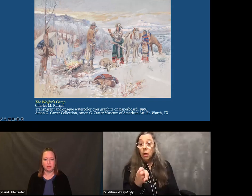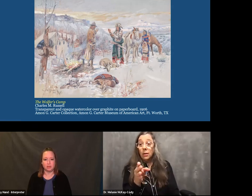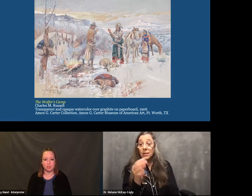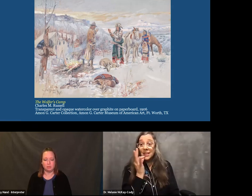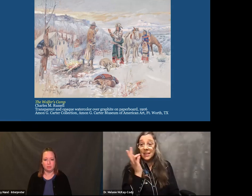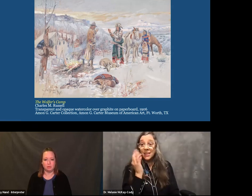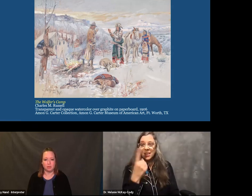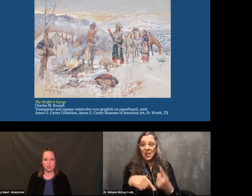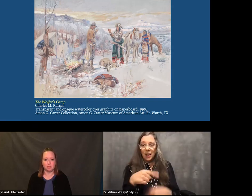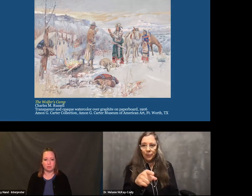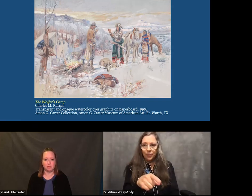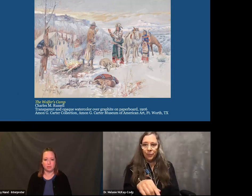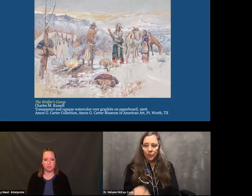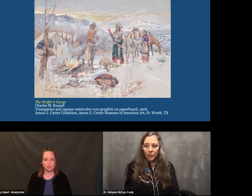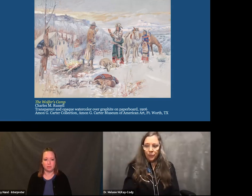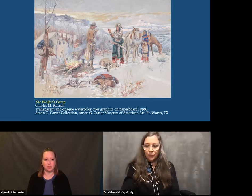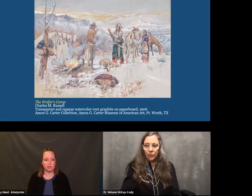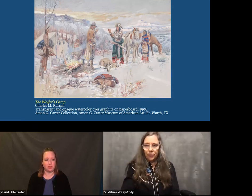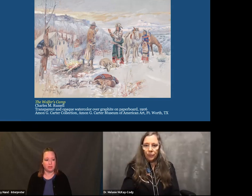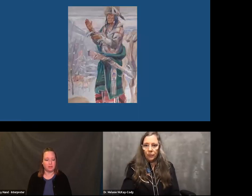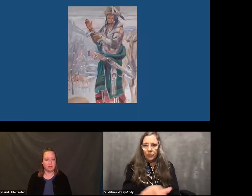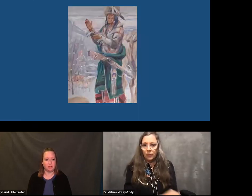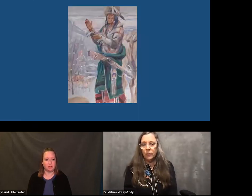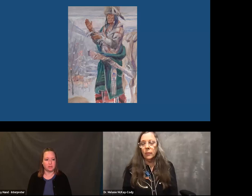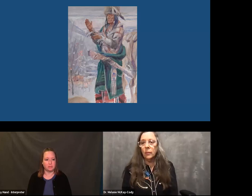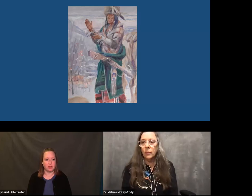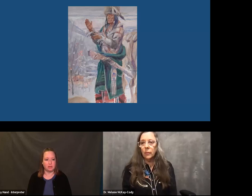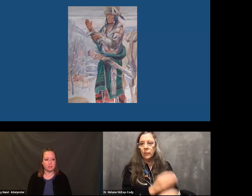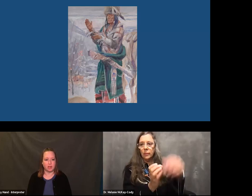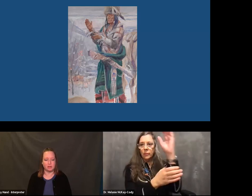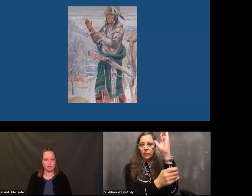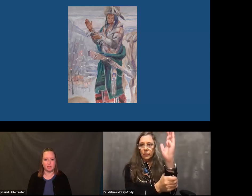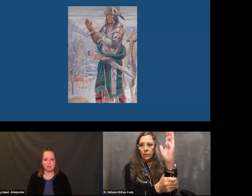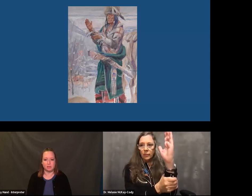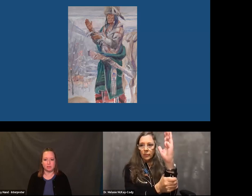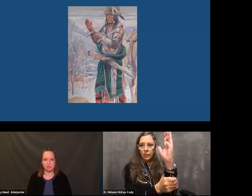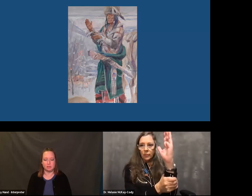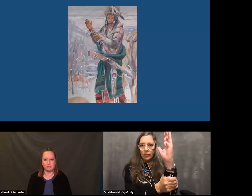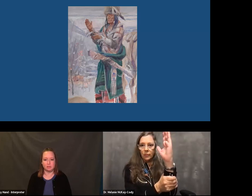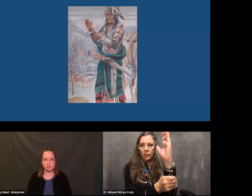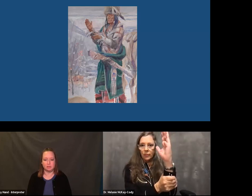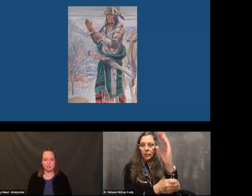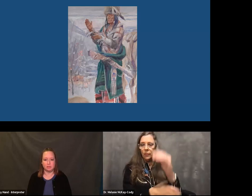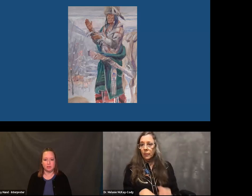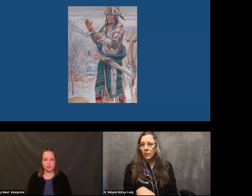There are two people working as wolfers, and there are some native signs in this.